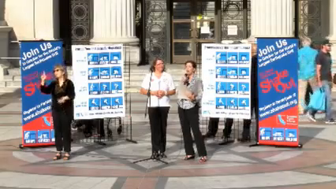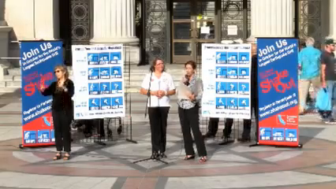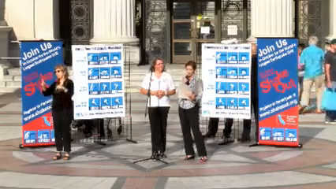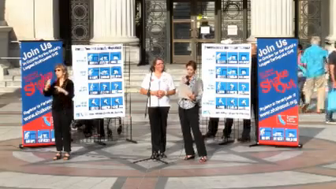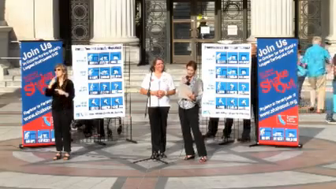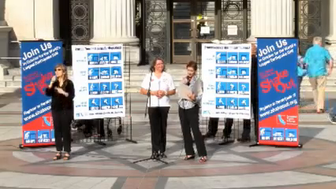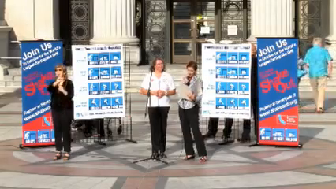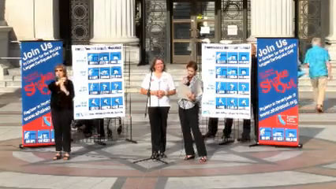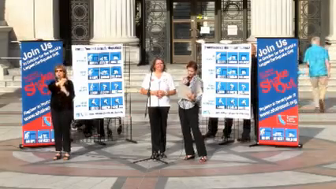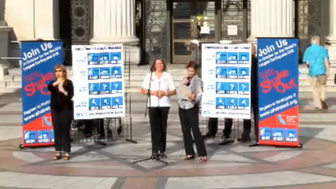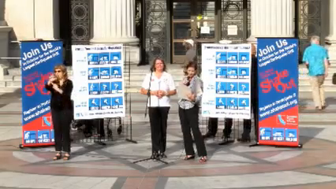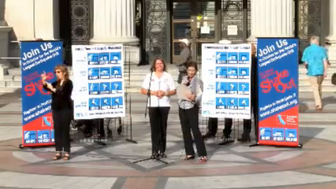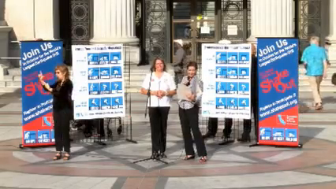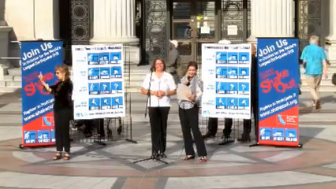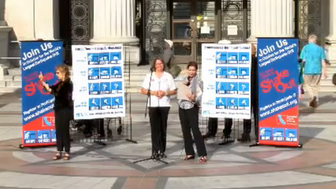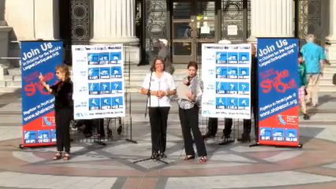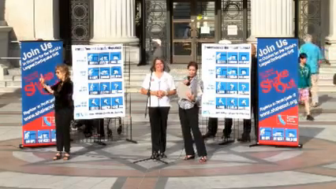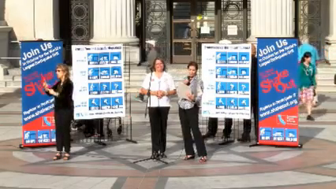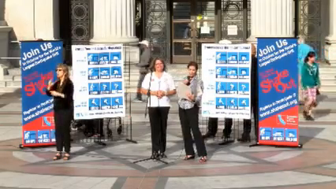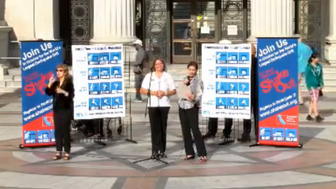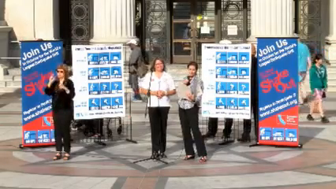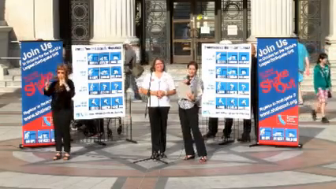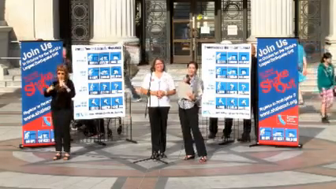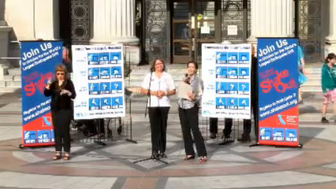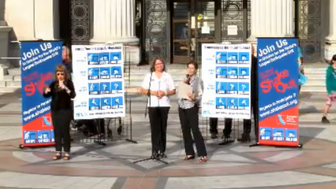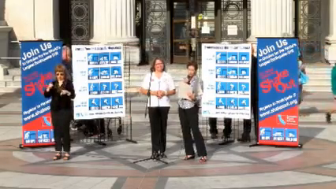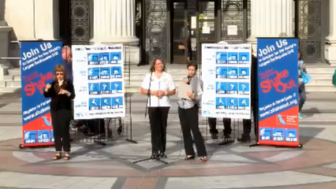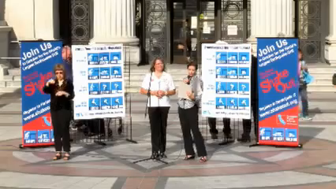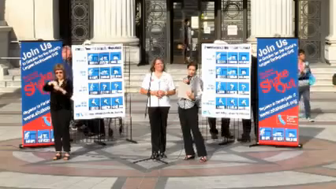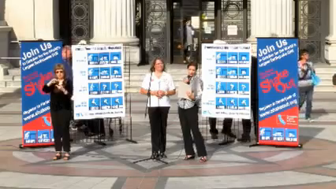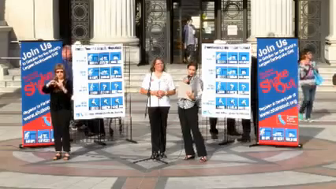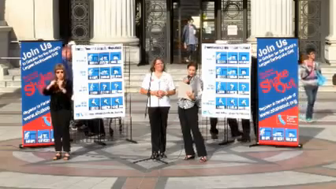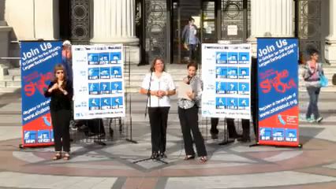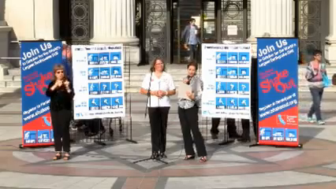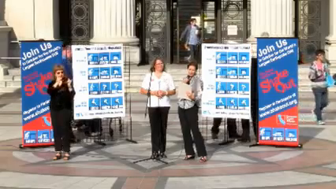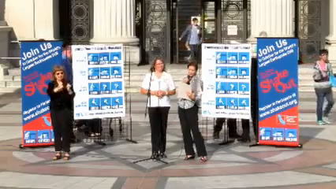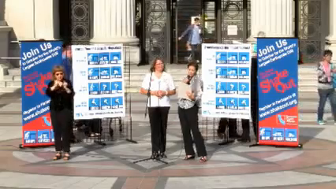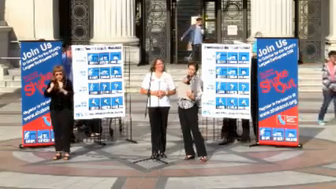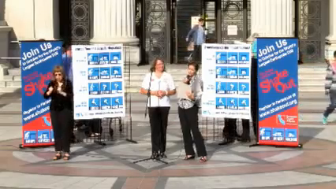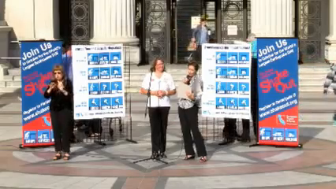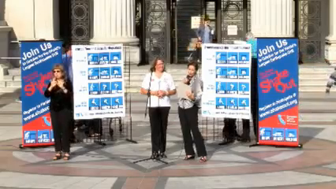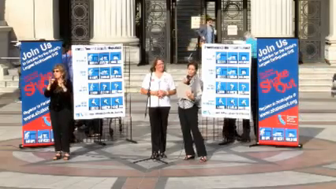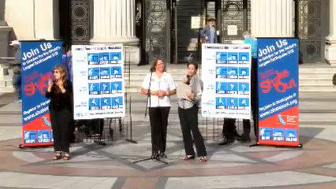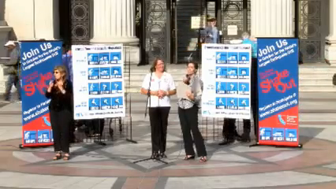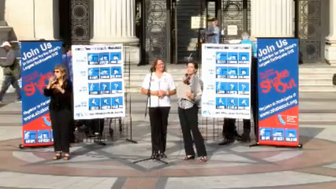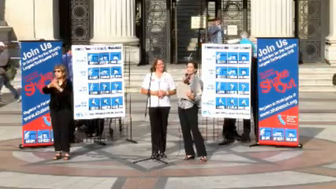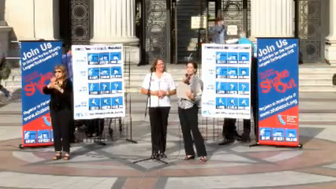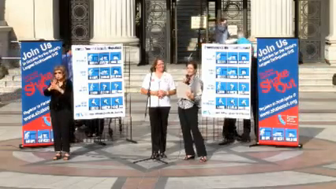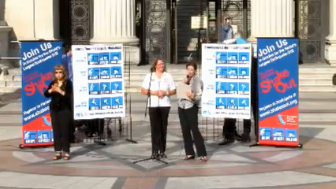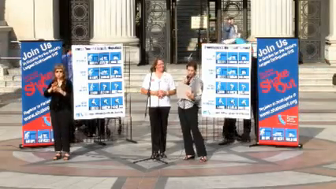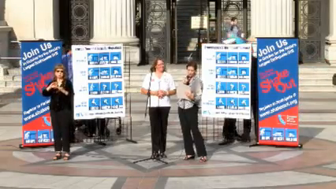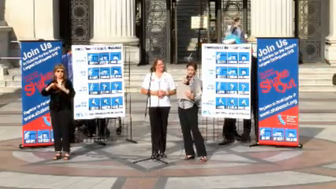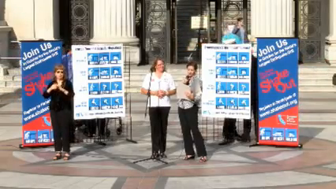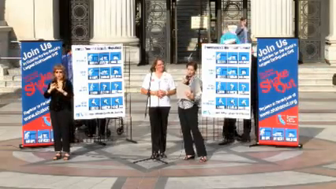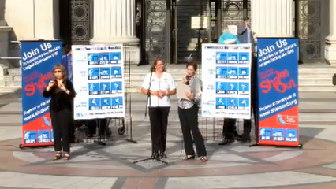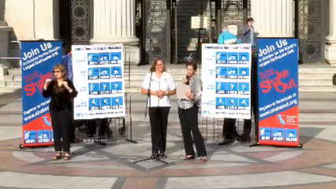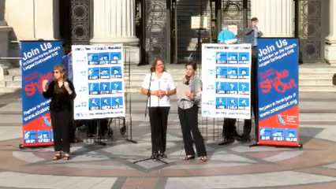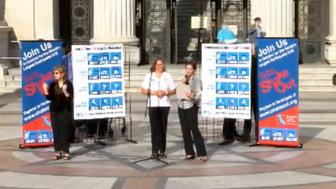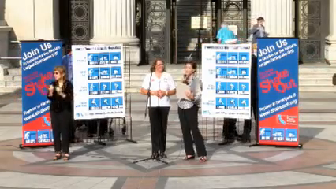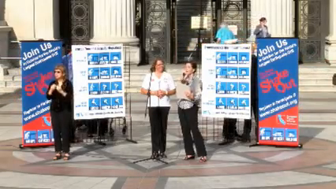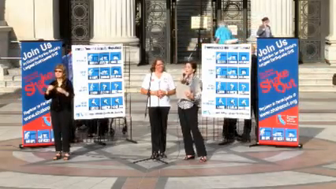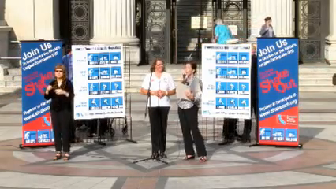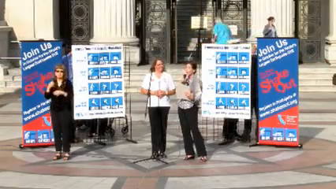said all stakeholders in the community individuals families schools community organizations faith-based